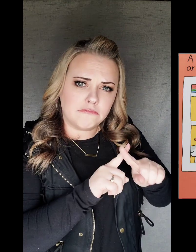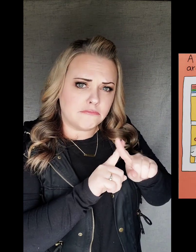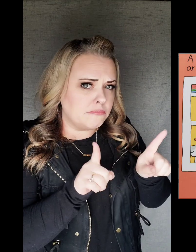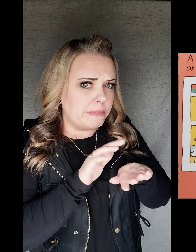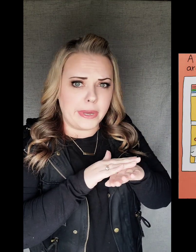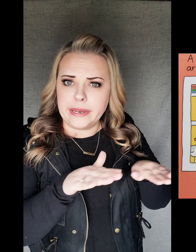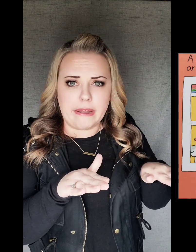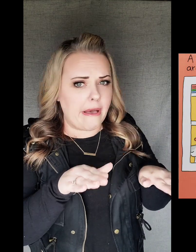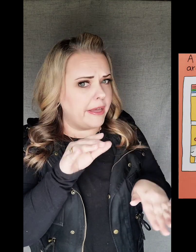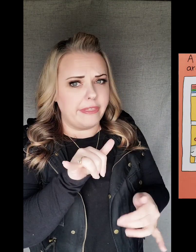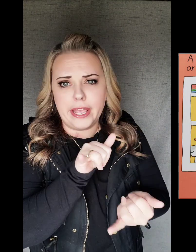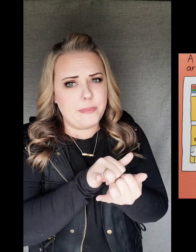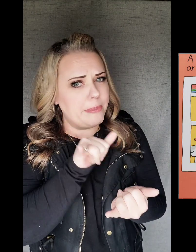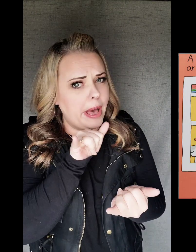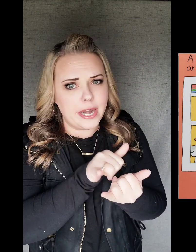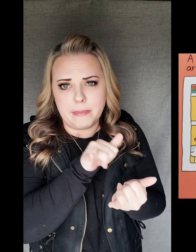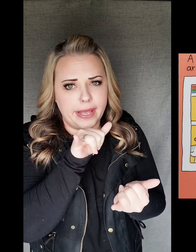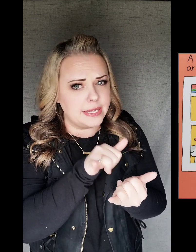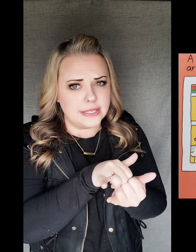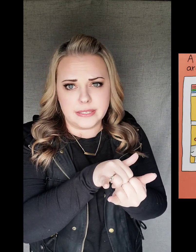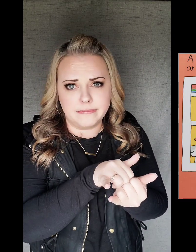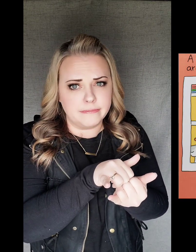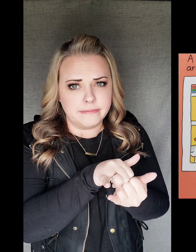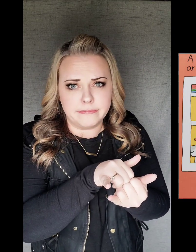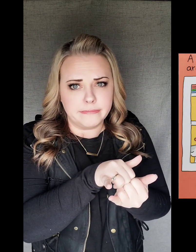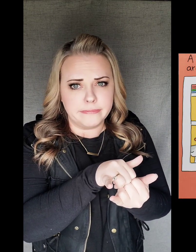But not the hippopotamus.